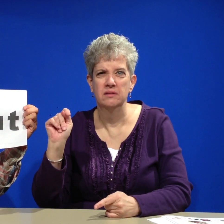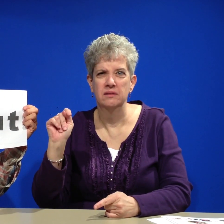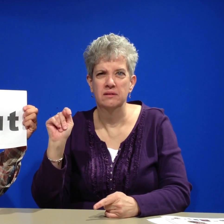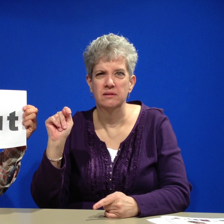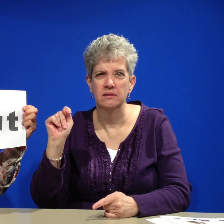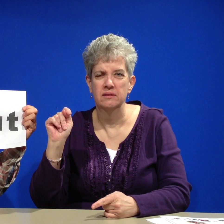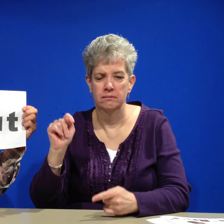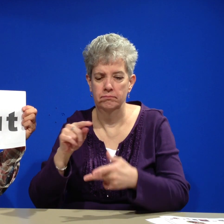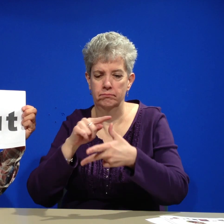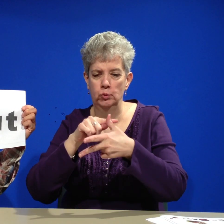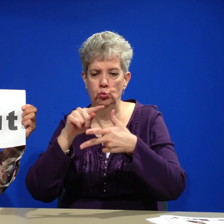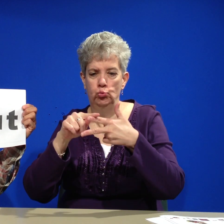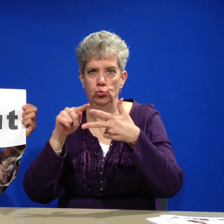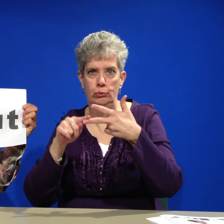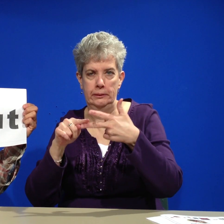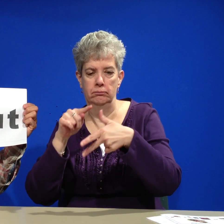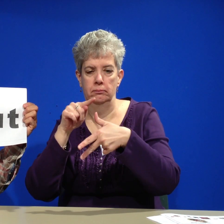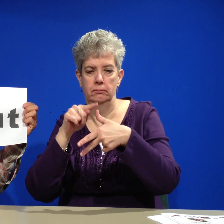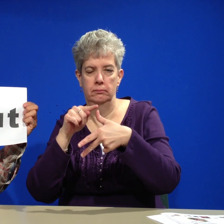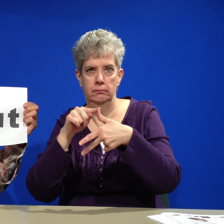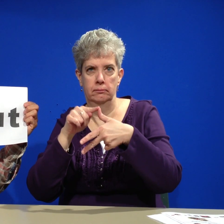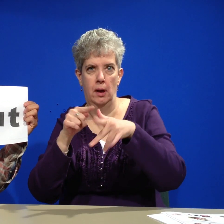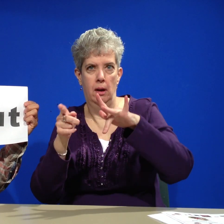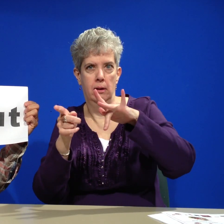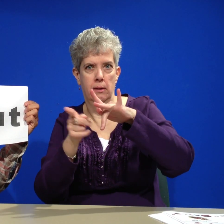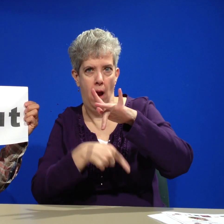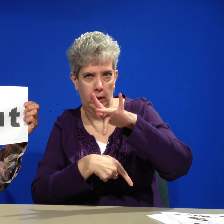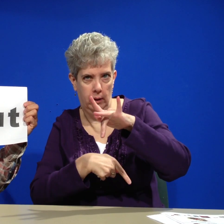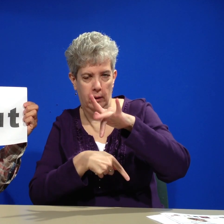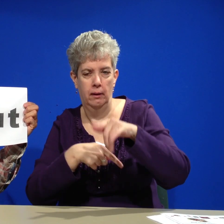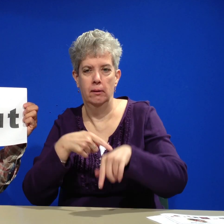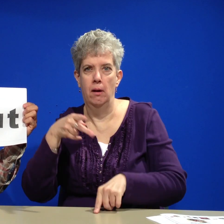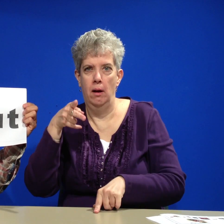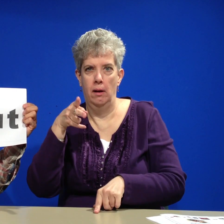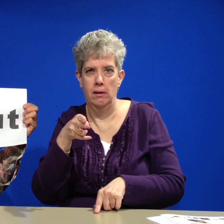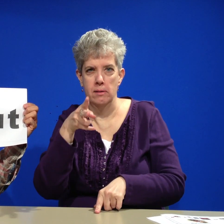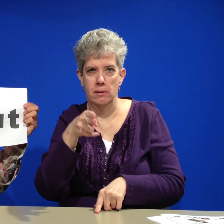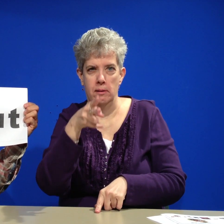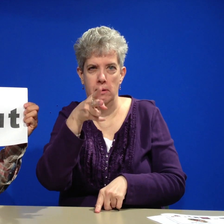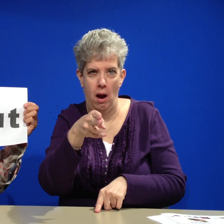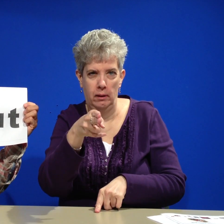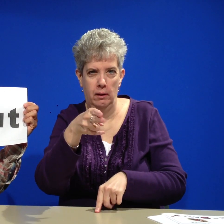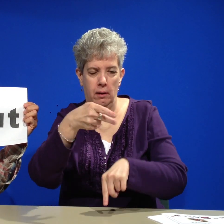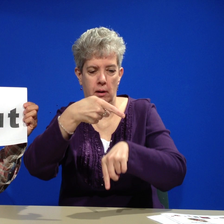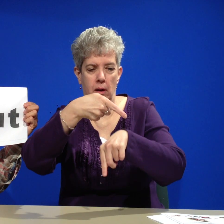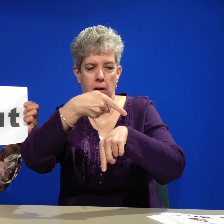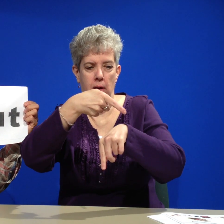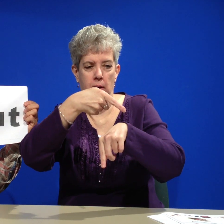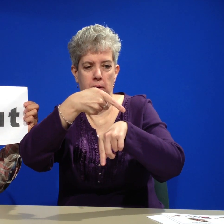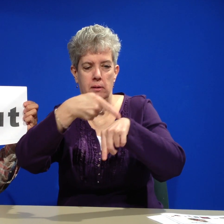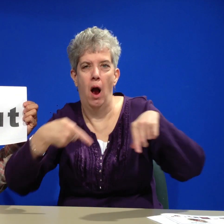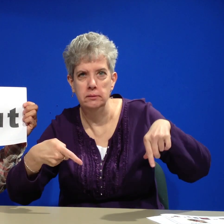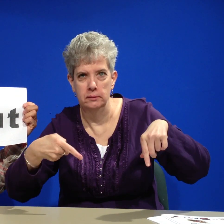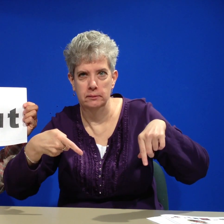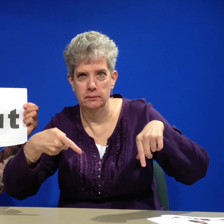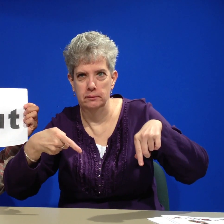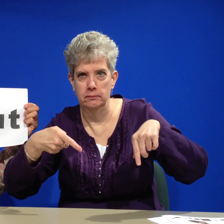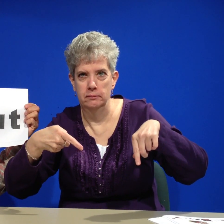from the paper, that might be signed differently. So again, cut, cut, or cut. And now...